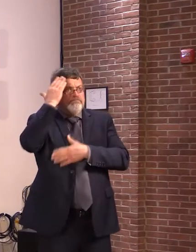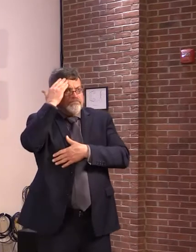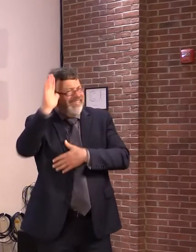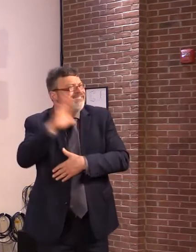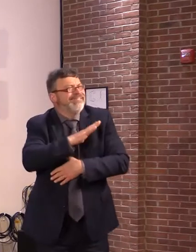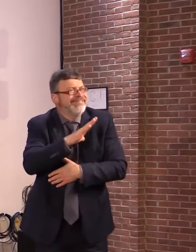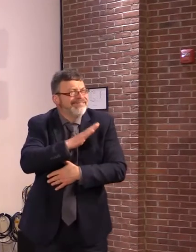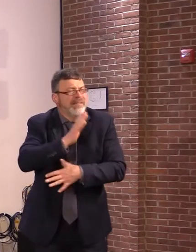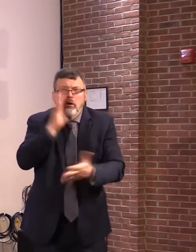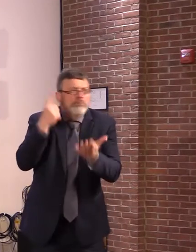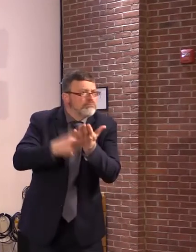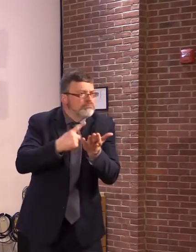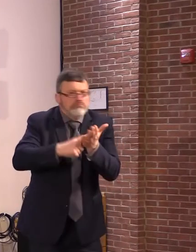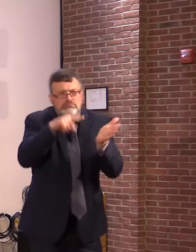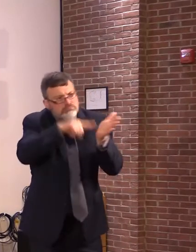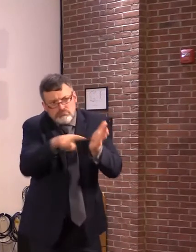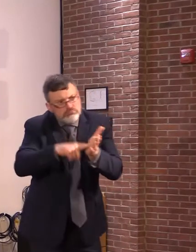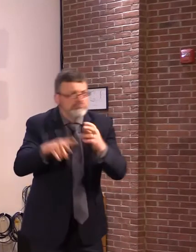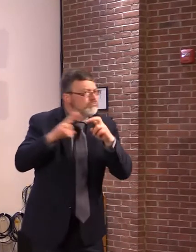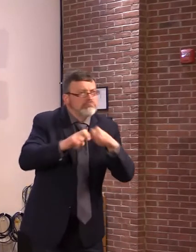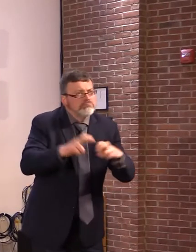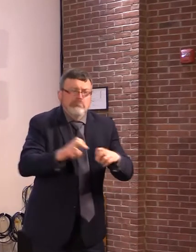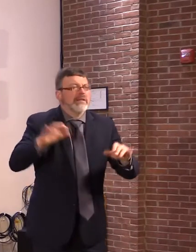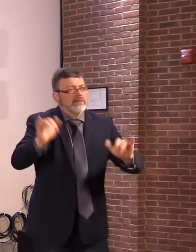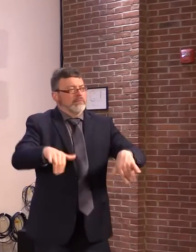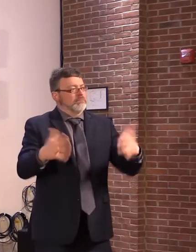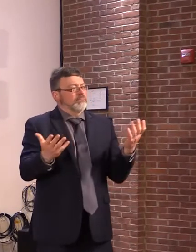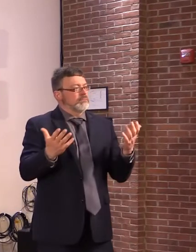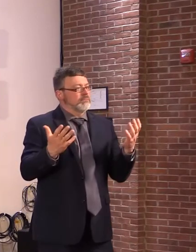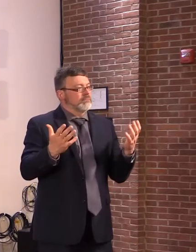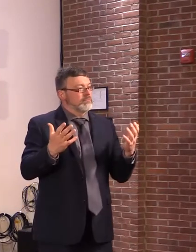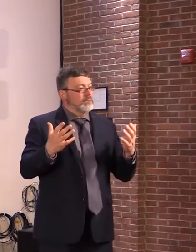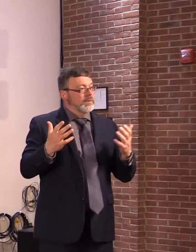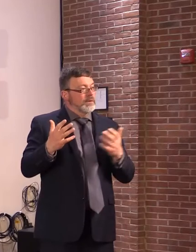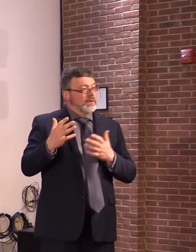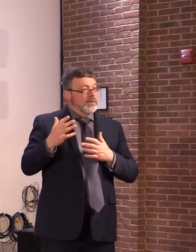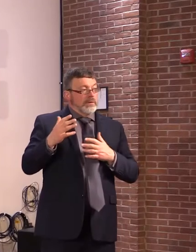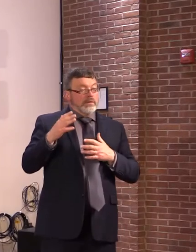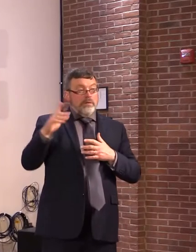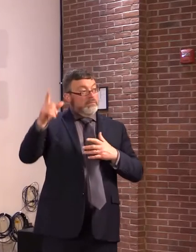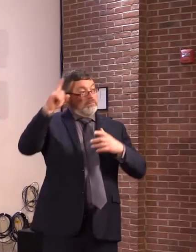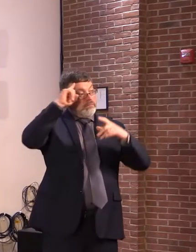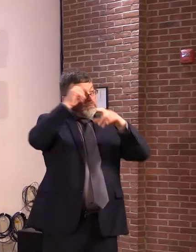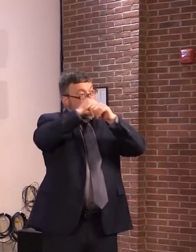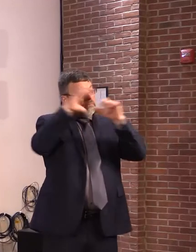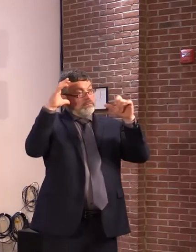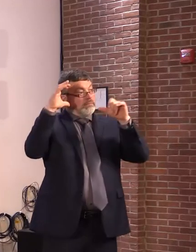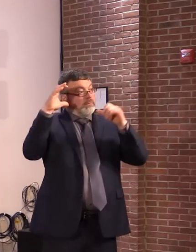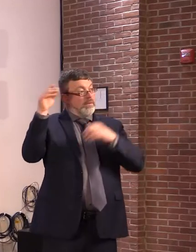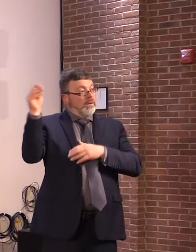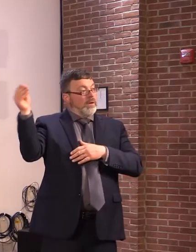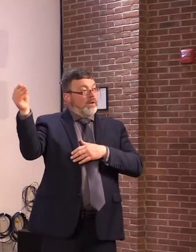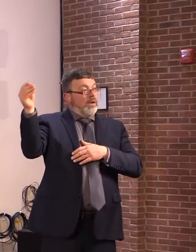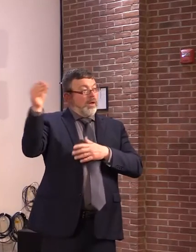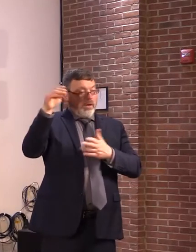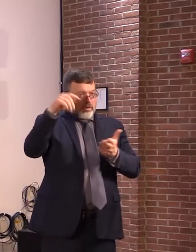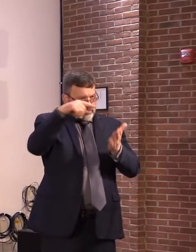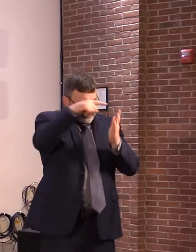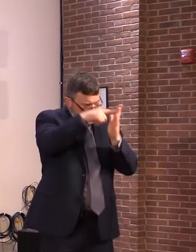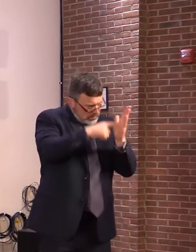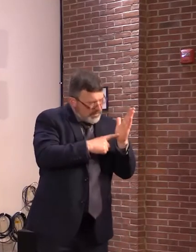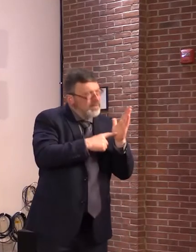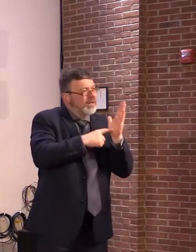times over the years, it's not your intent. It's not the intent of the legislature. It's what they wrote. It's what they passed.